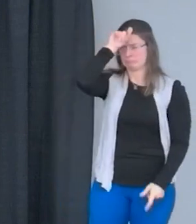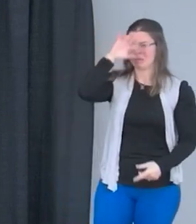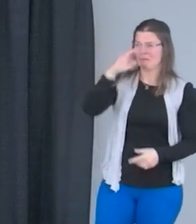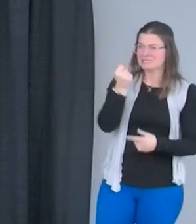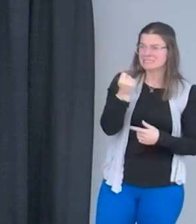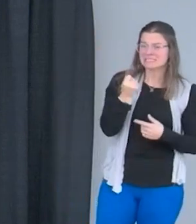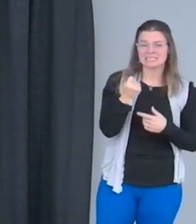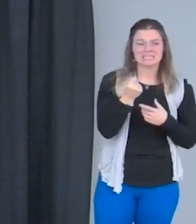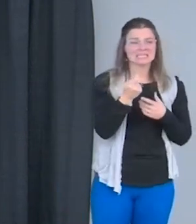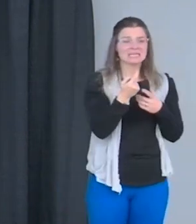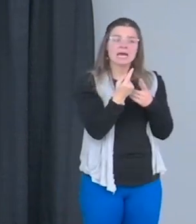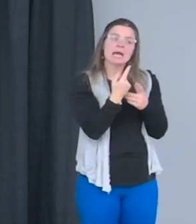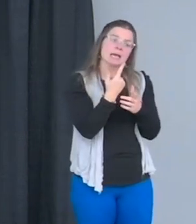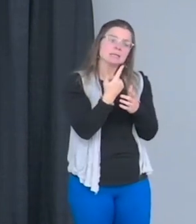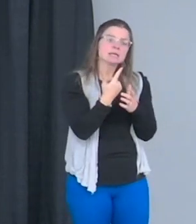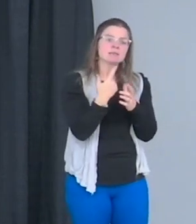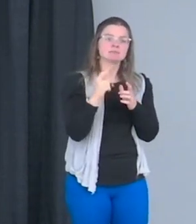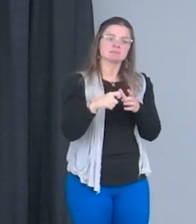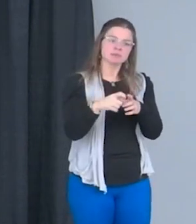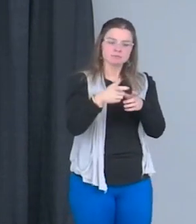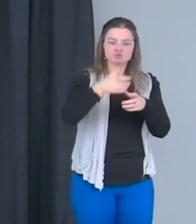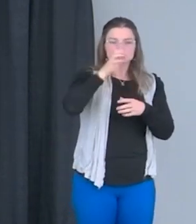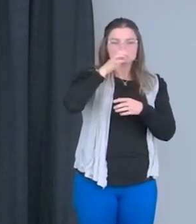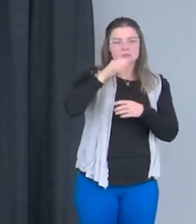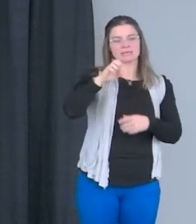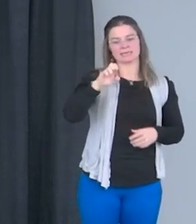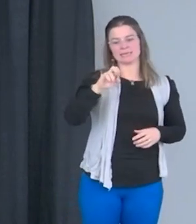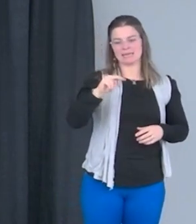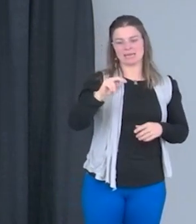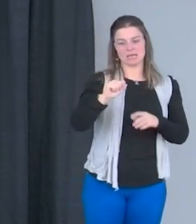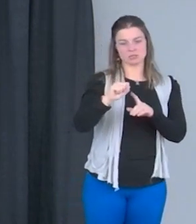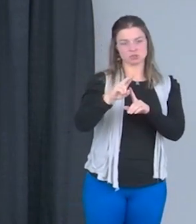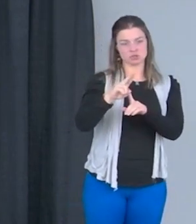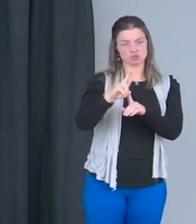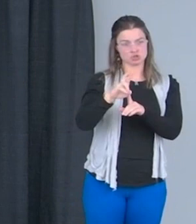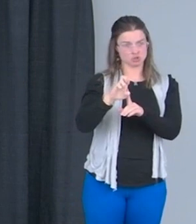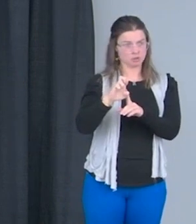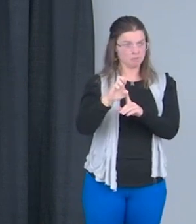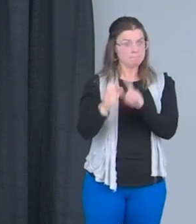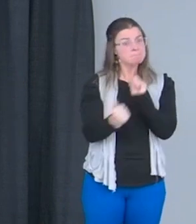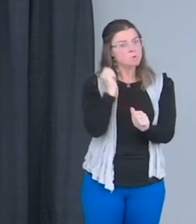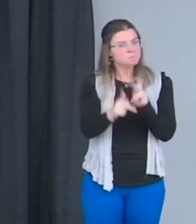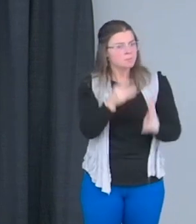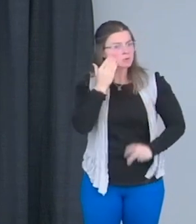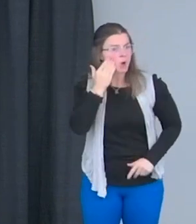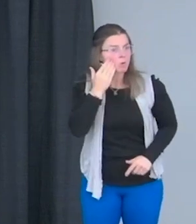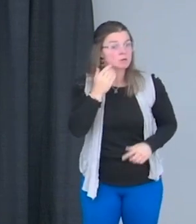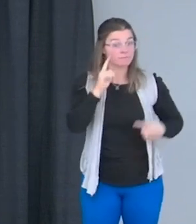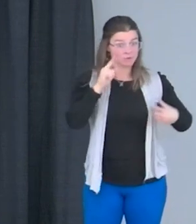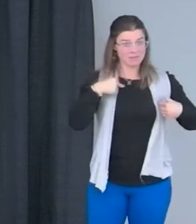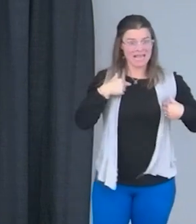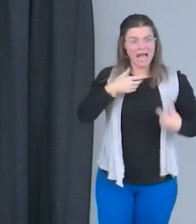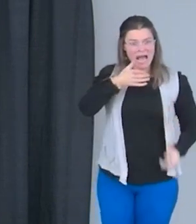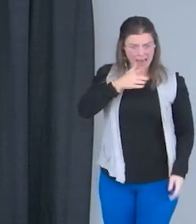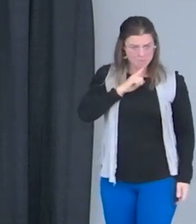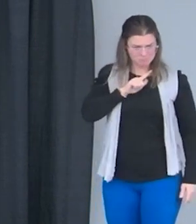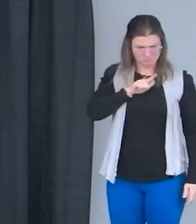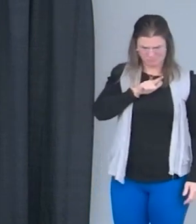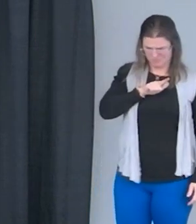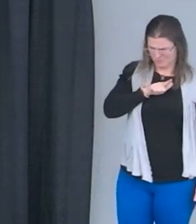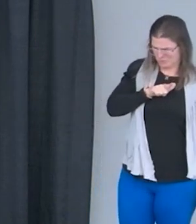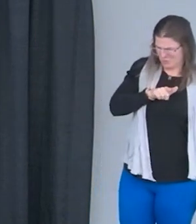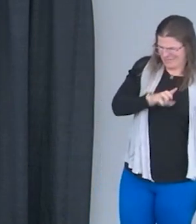some people might know one of them. And one of them was called Insure. And so for me, my grandmother drunk it. And I'm like 26